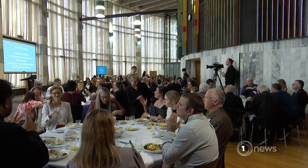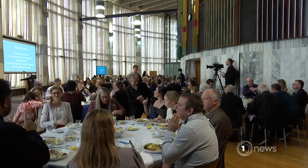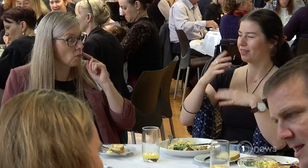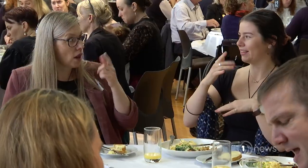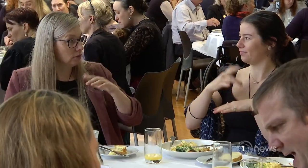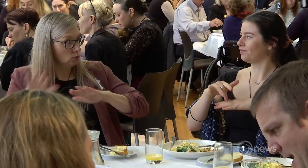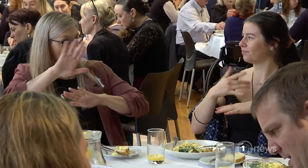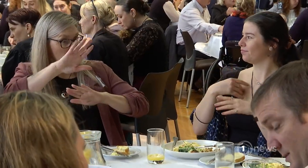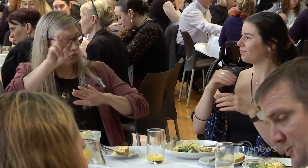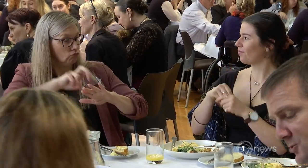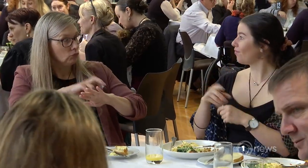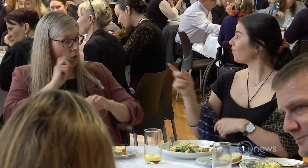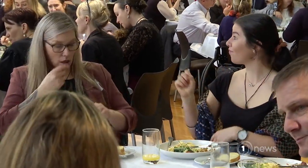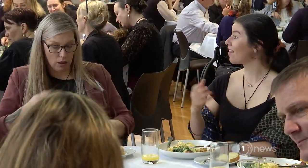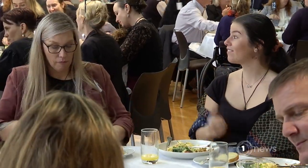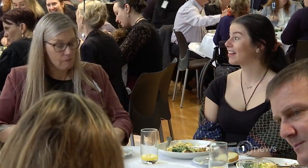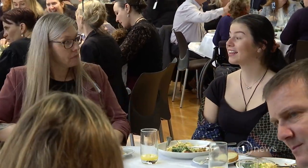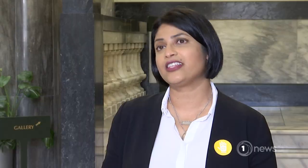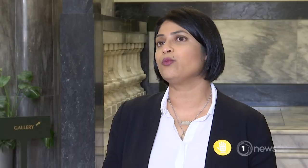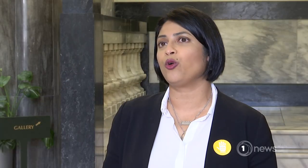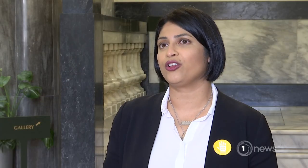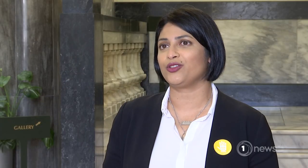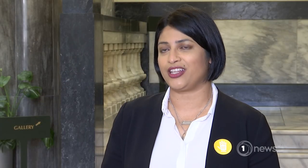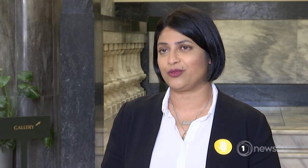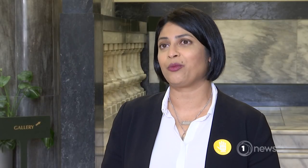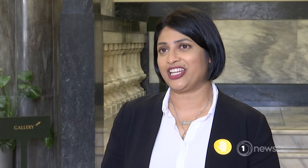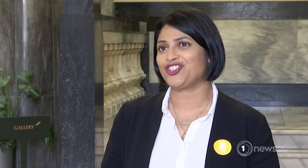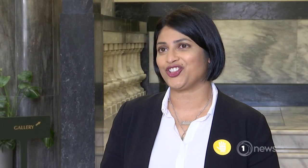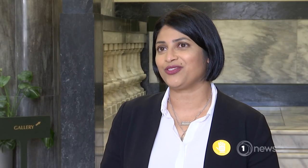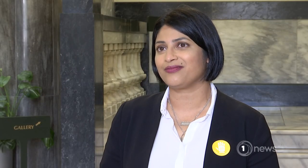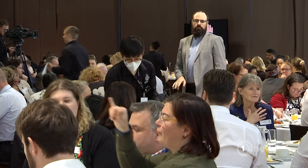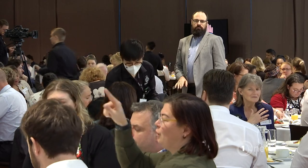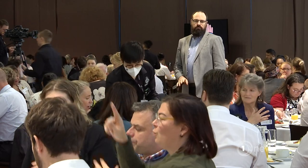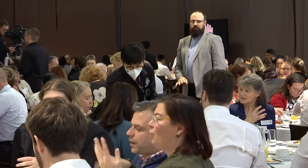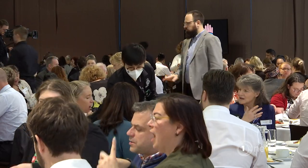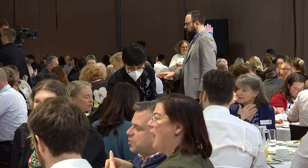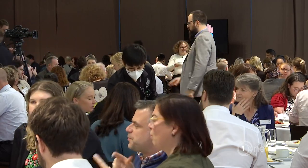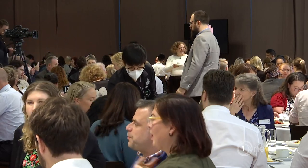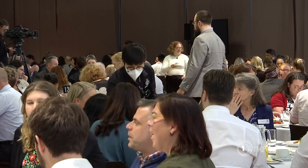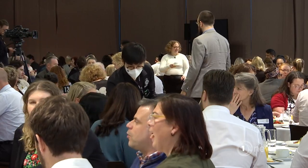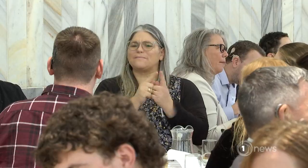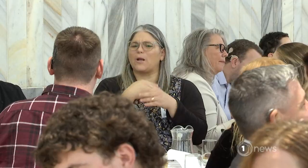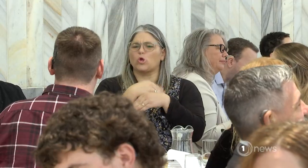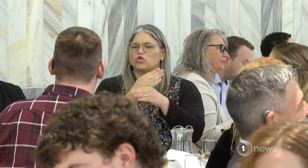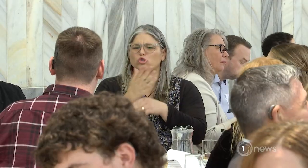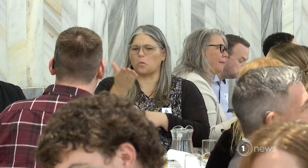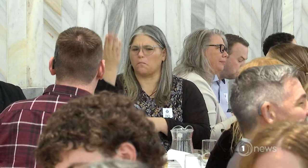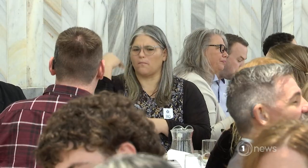and an admission from the government. There's more that we need to do. Announcing a board established to monitor use of the